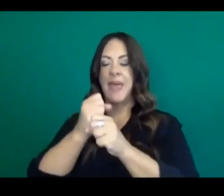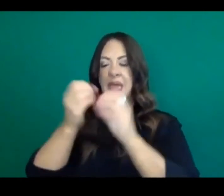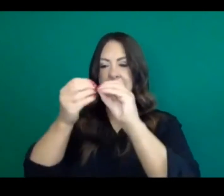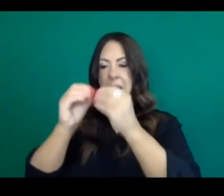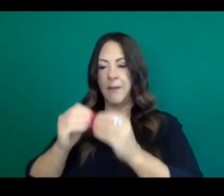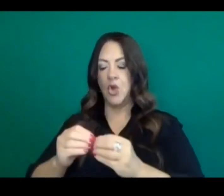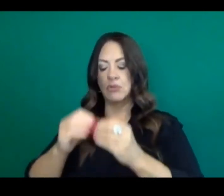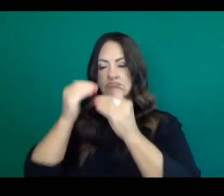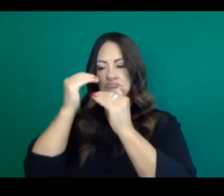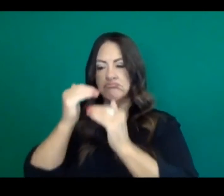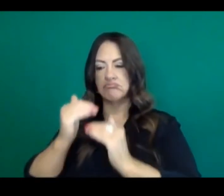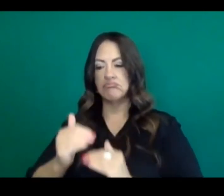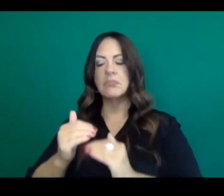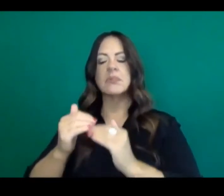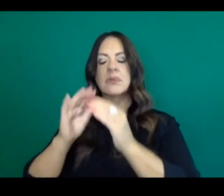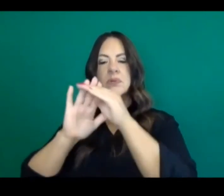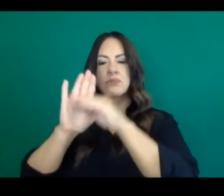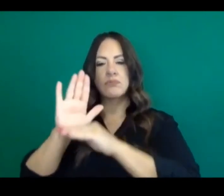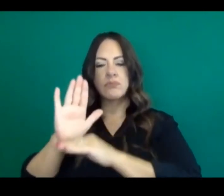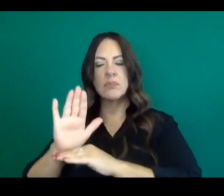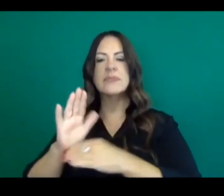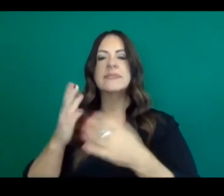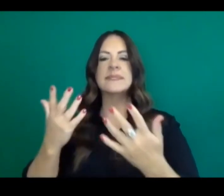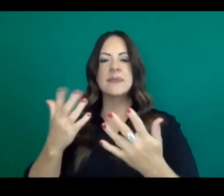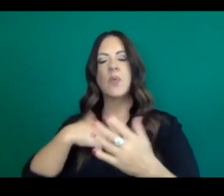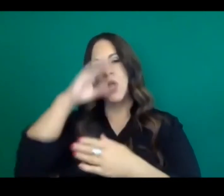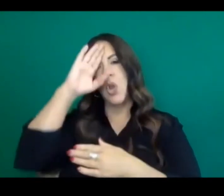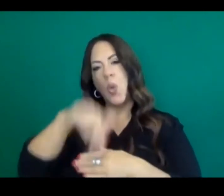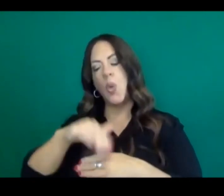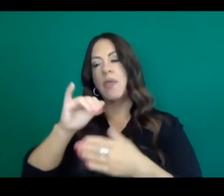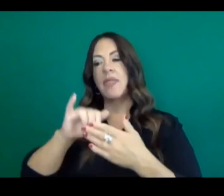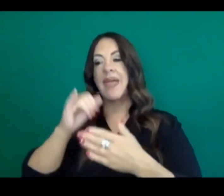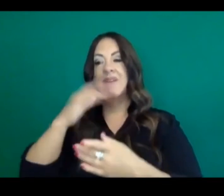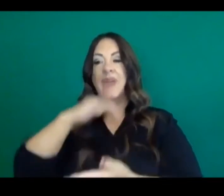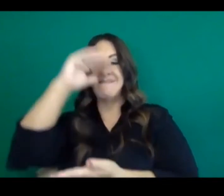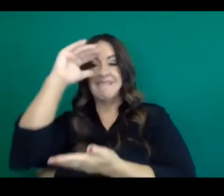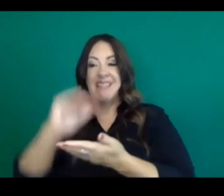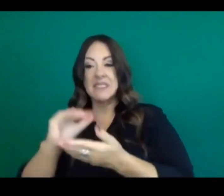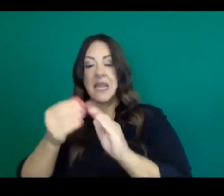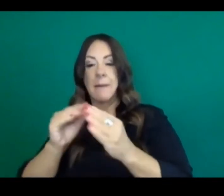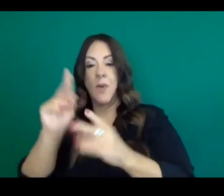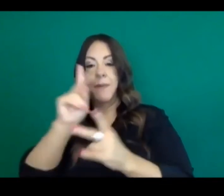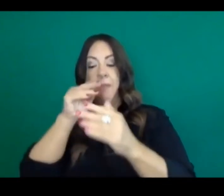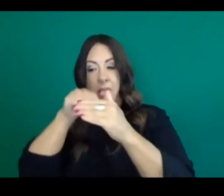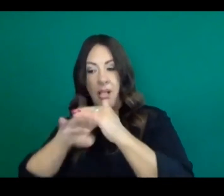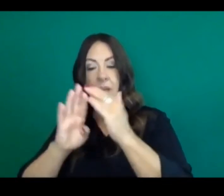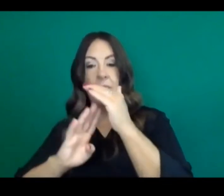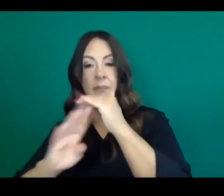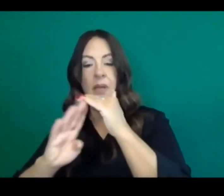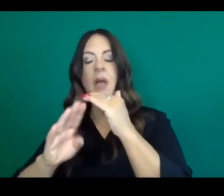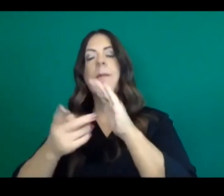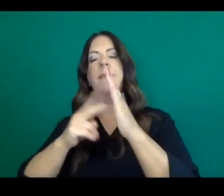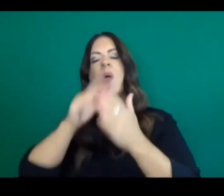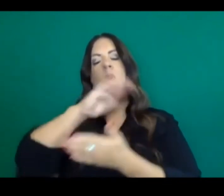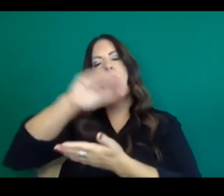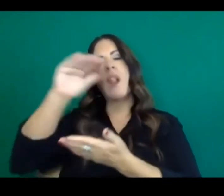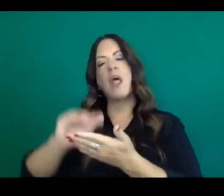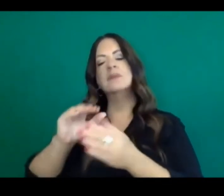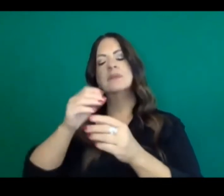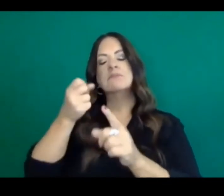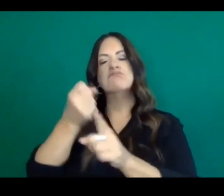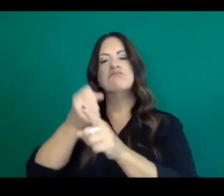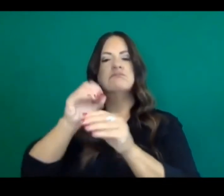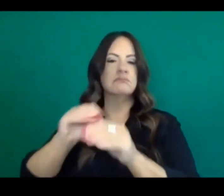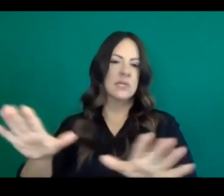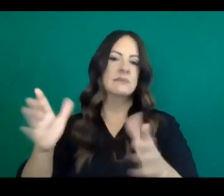tier requires quite a bit of reduction in transmission. We believe that it is not impossible. In fact, we have some counties